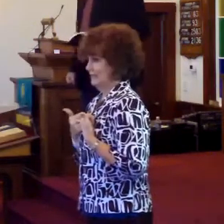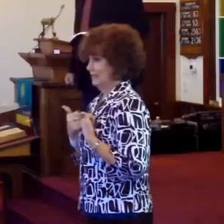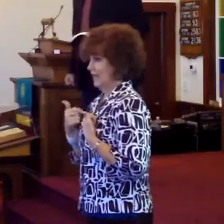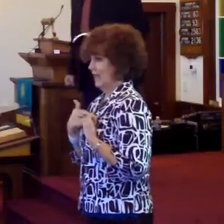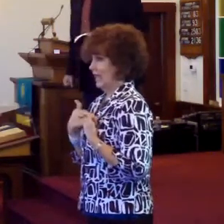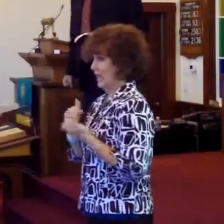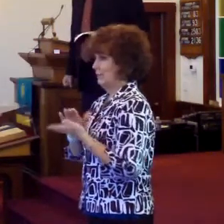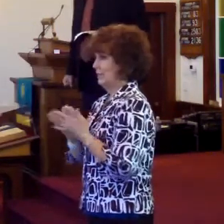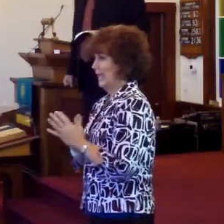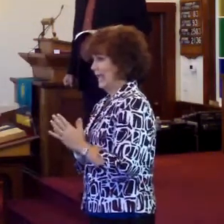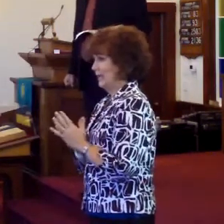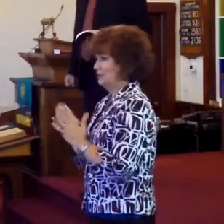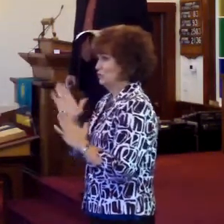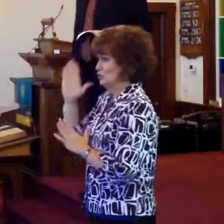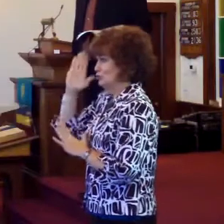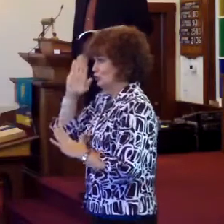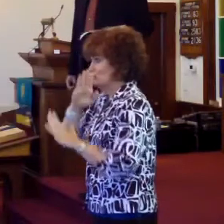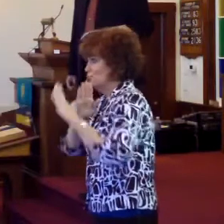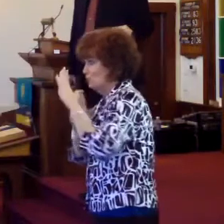very distraught.